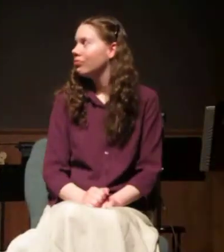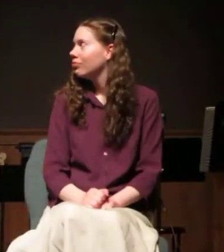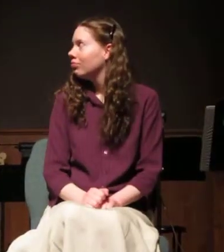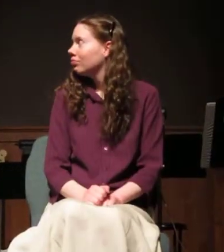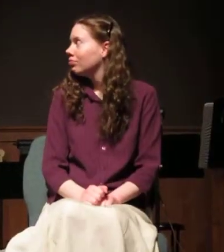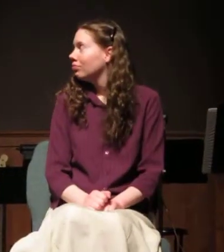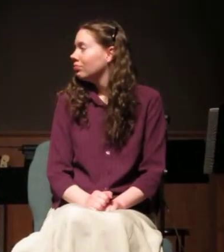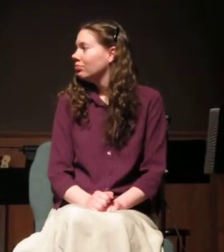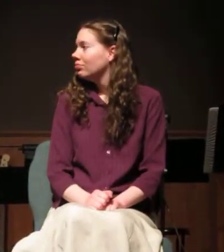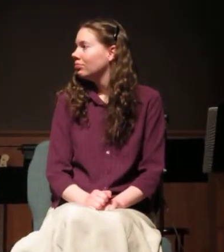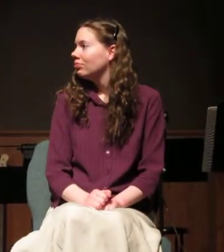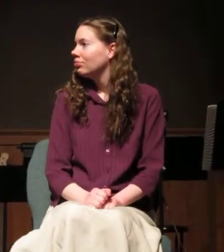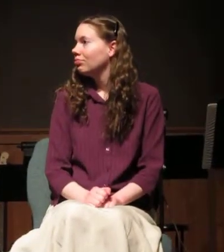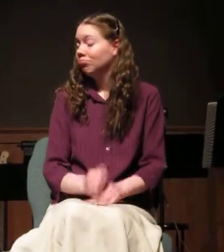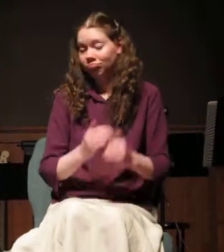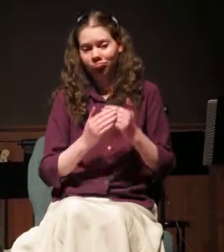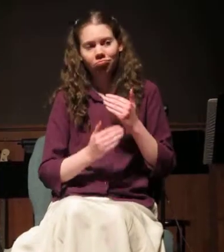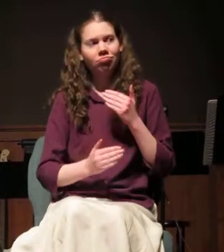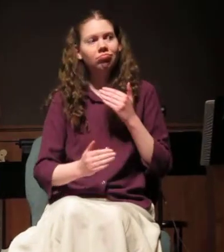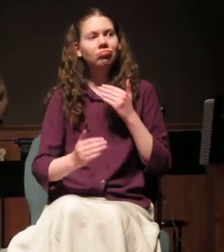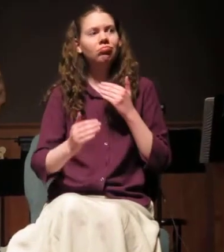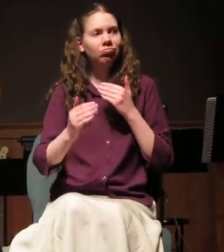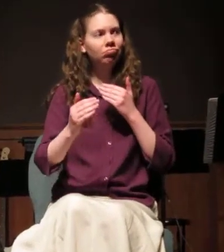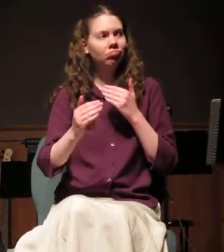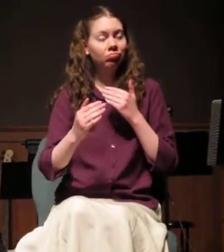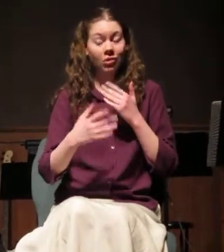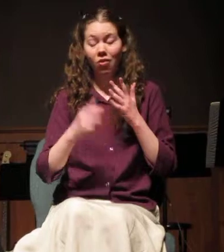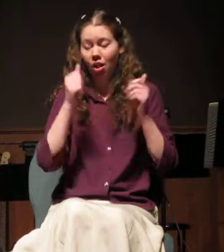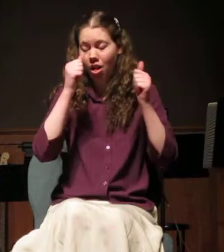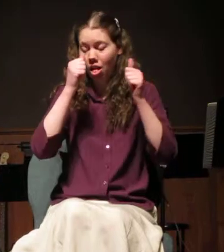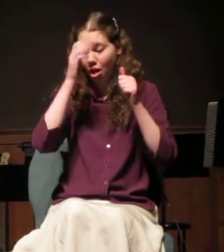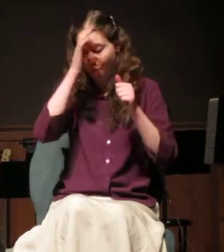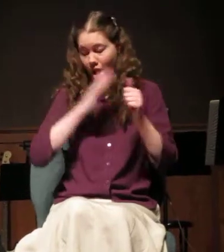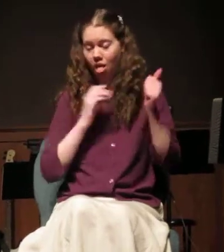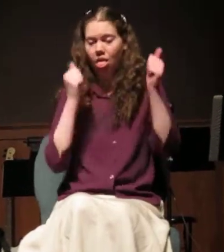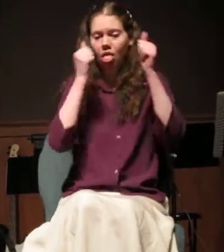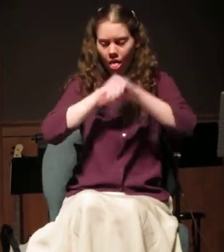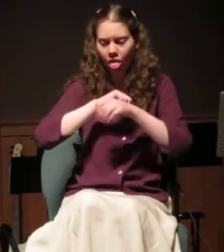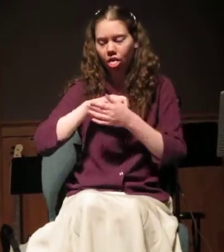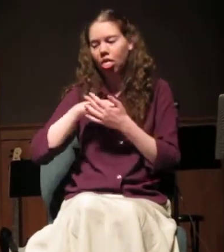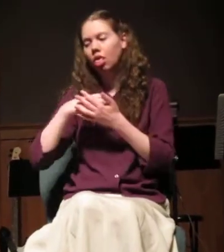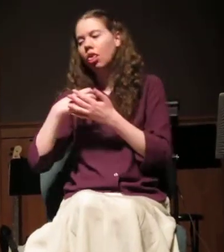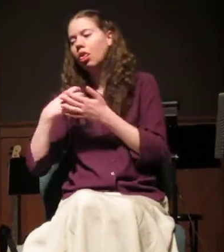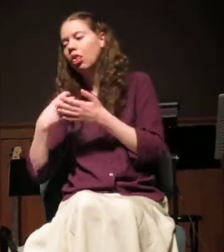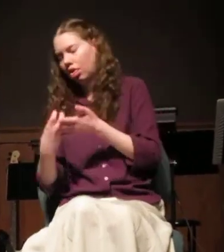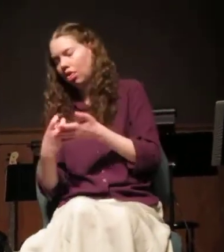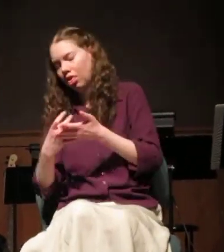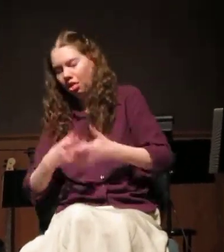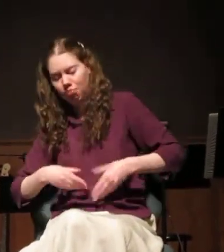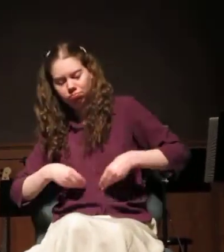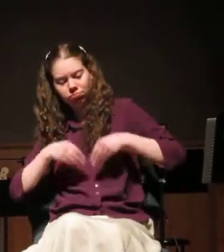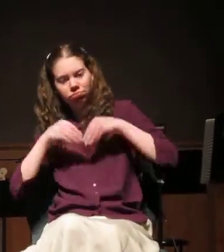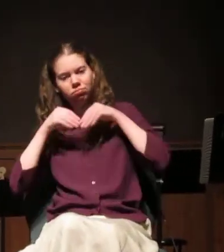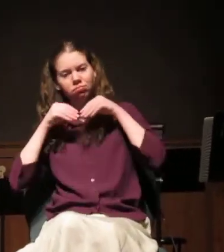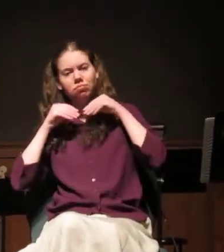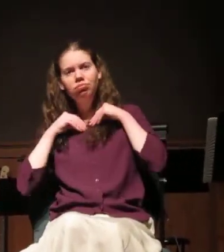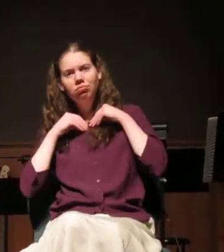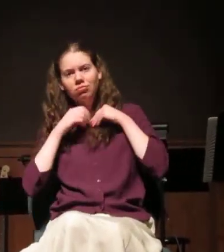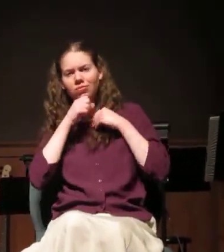And after that, he found a drunk, lying unconscious beneath an army blanket. An old man, hunched,